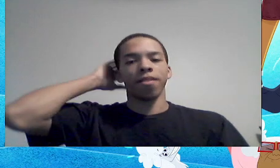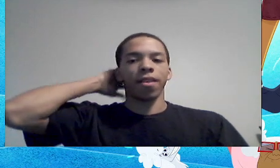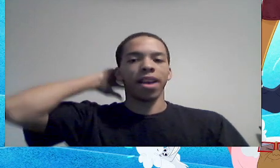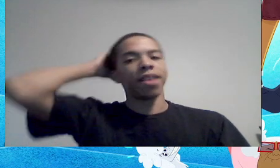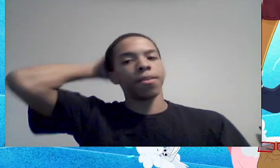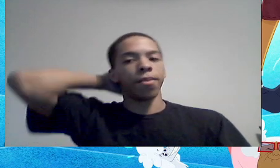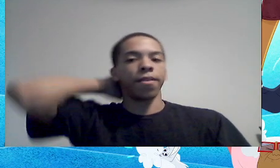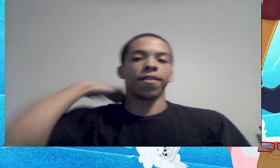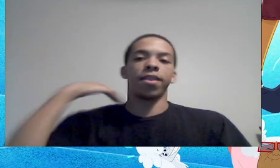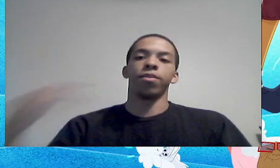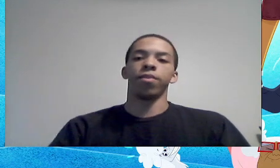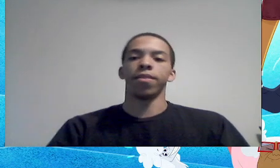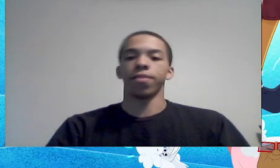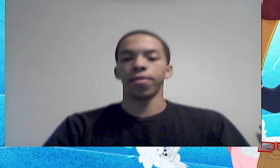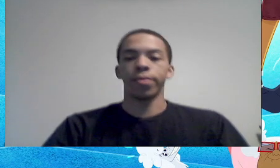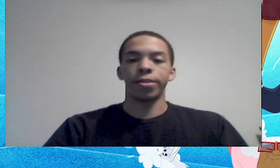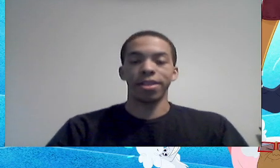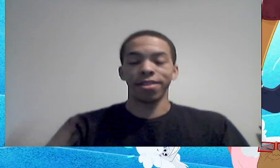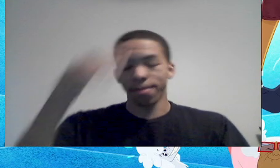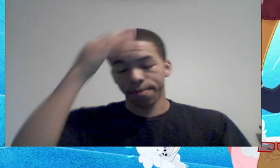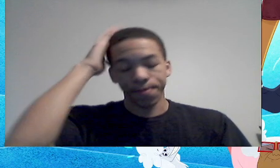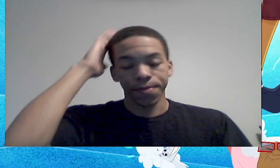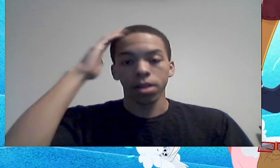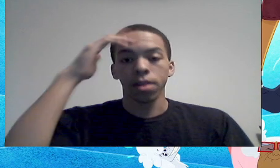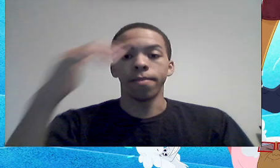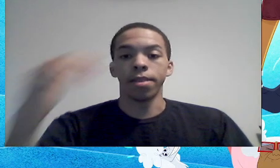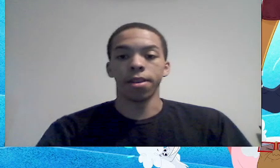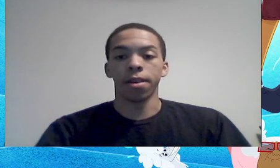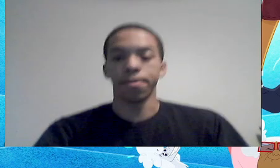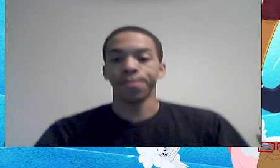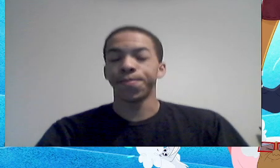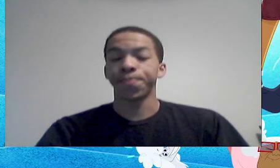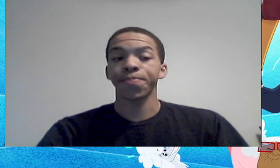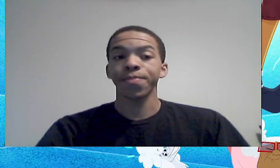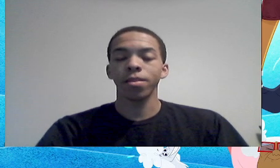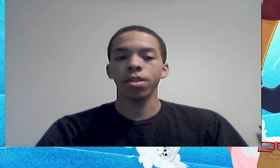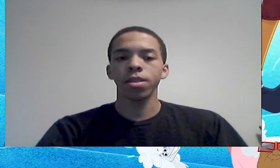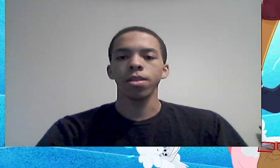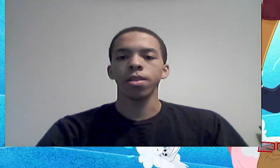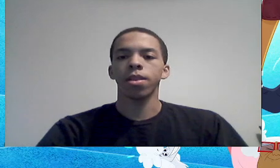because she already has a boyfriend who loves her for who she is, but, um,